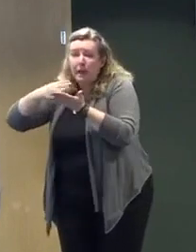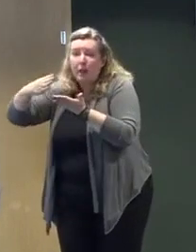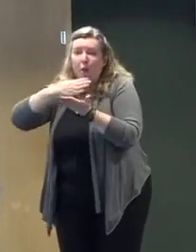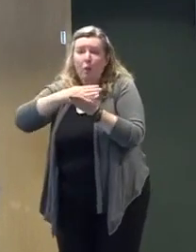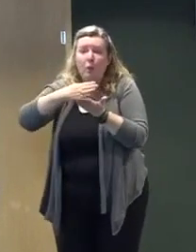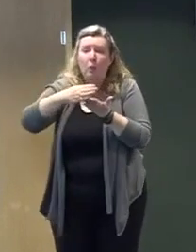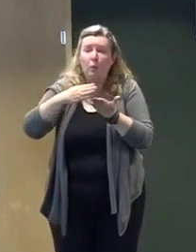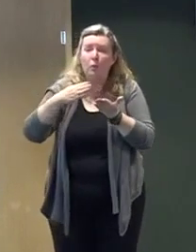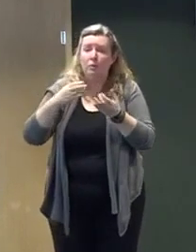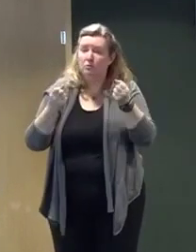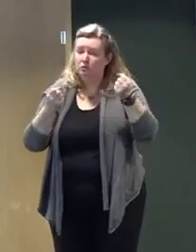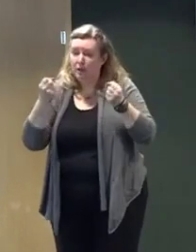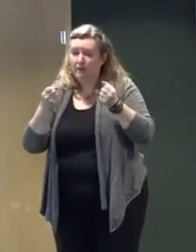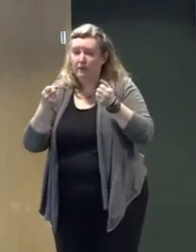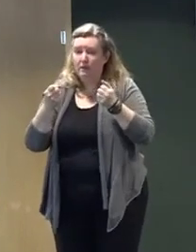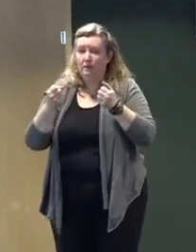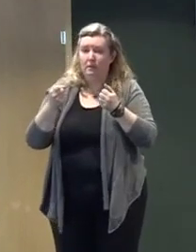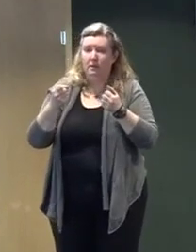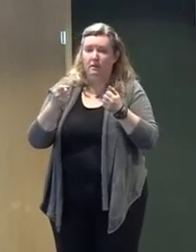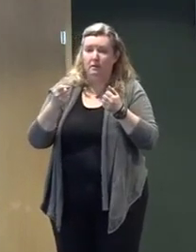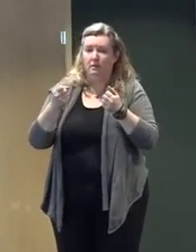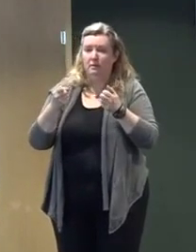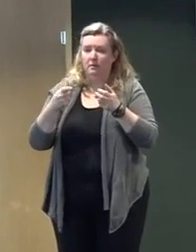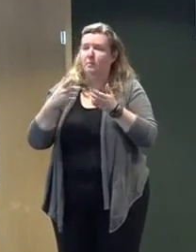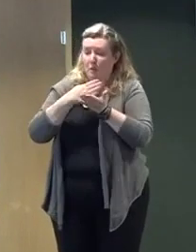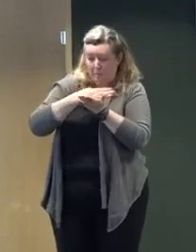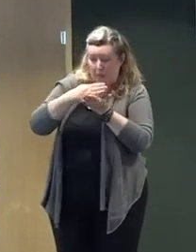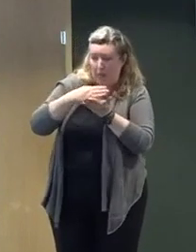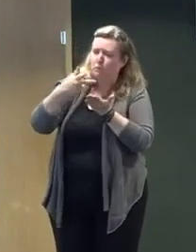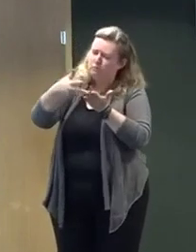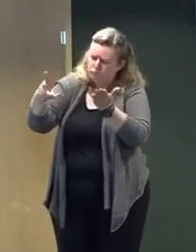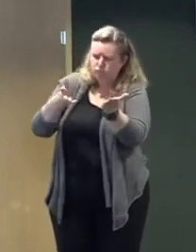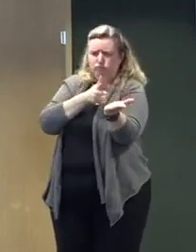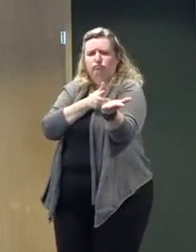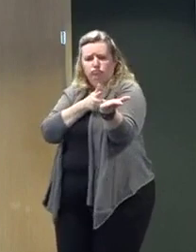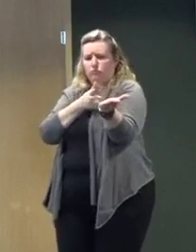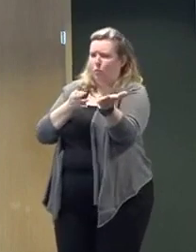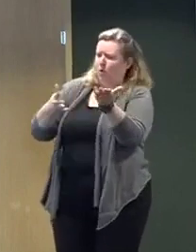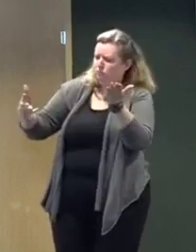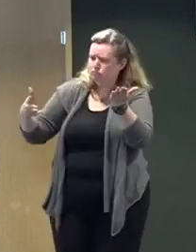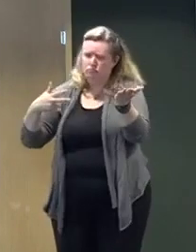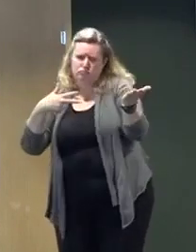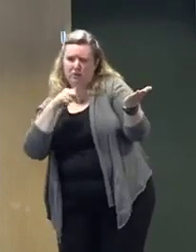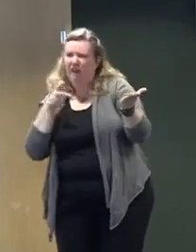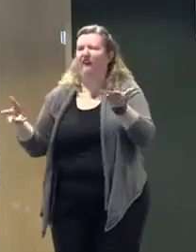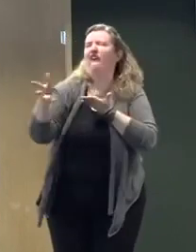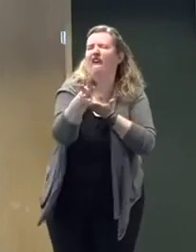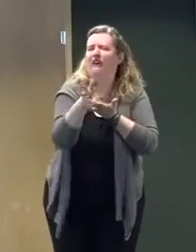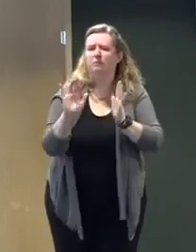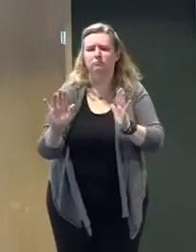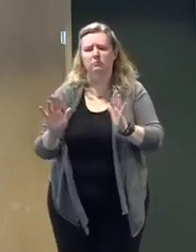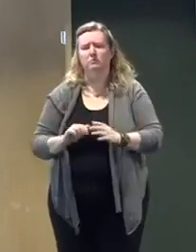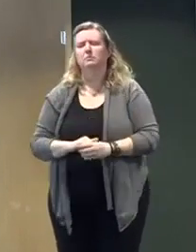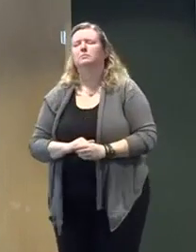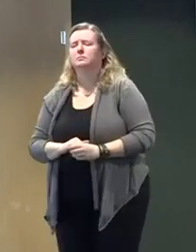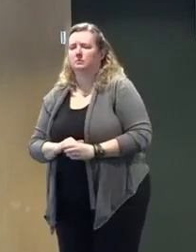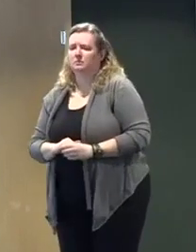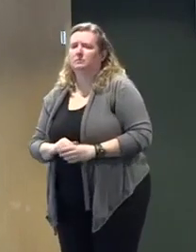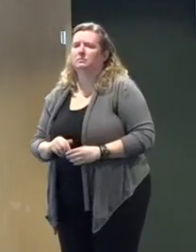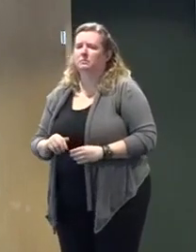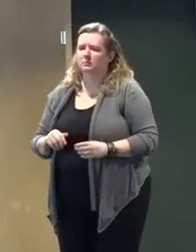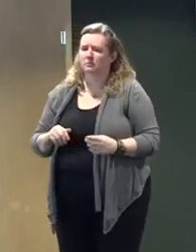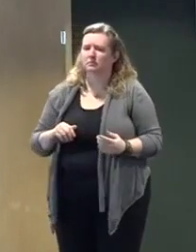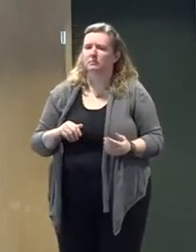please let them have the right of way. Give them the road ahead of you. As Diane has mentioned many times before, our highway crews